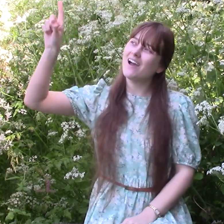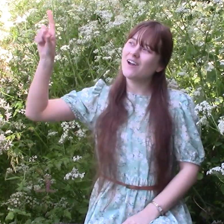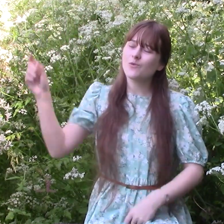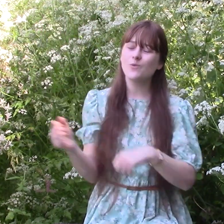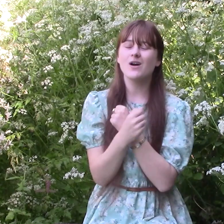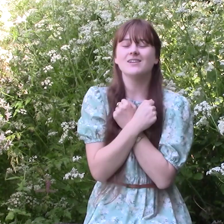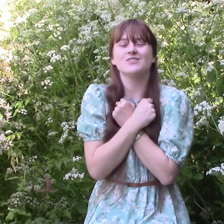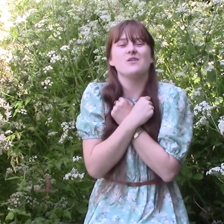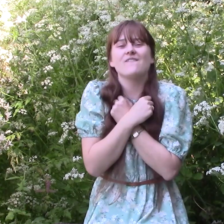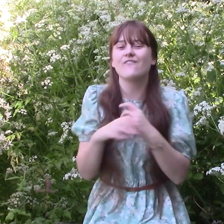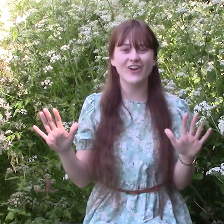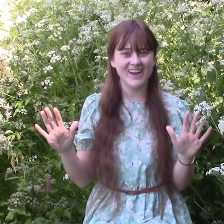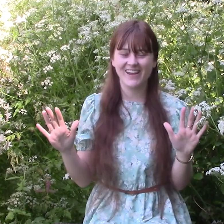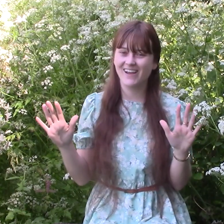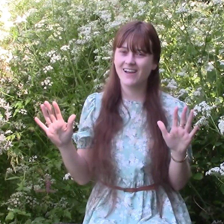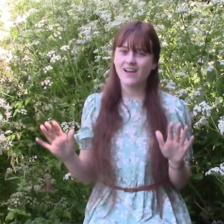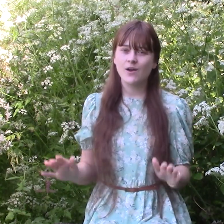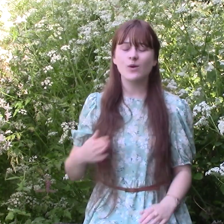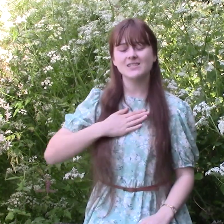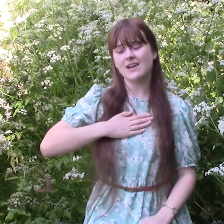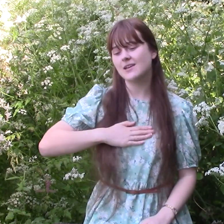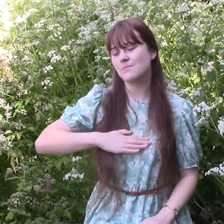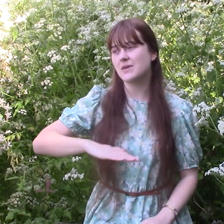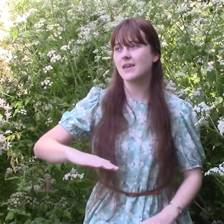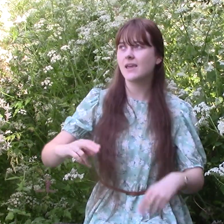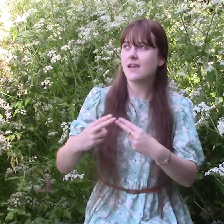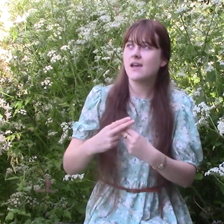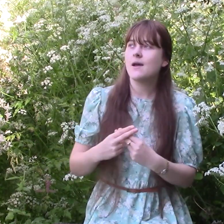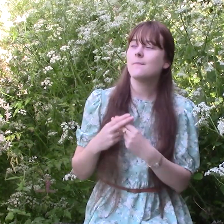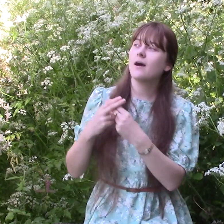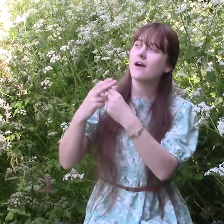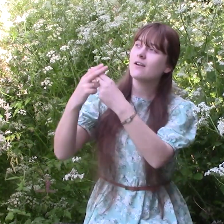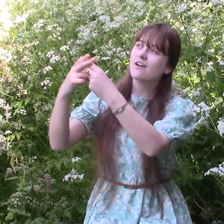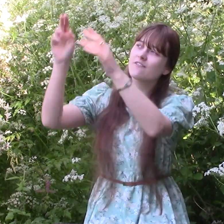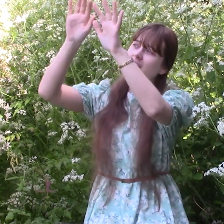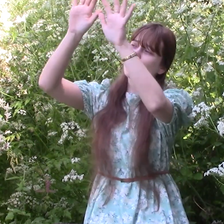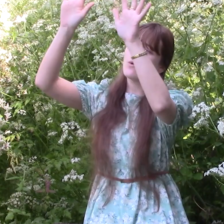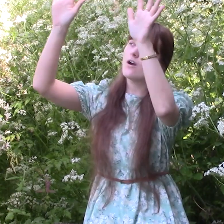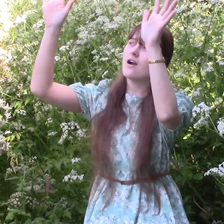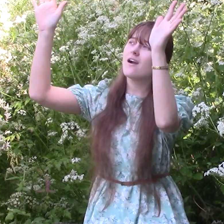Wandering free Wish I could be Part of that world